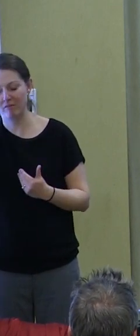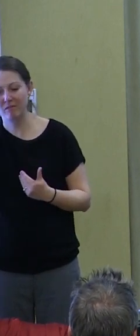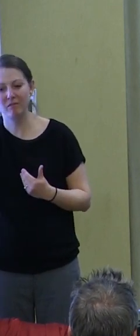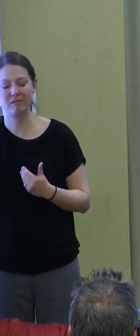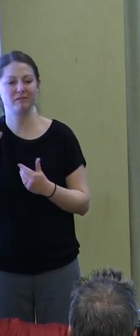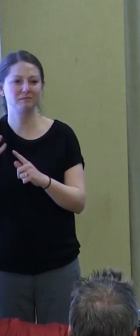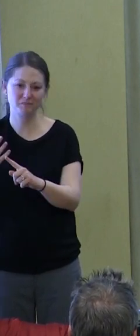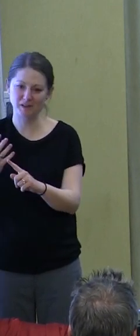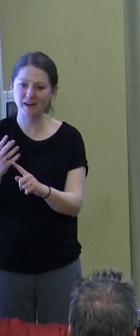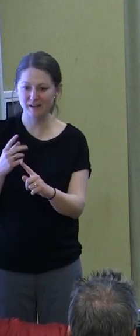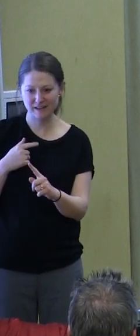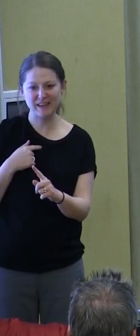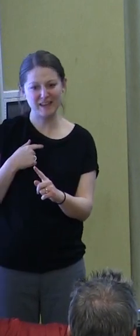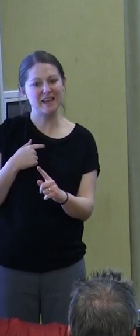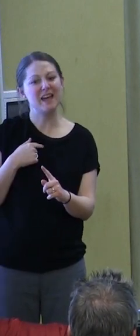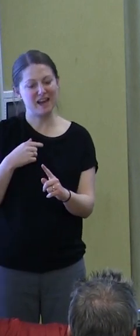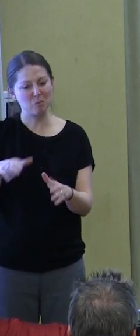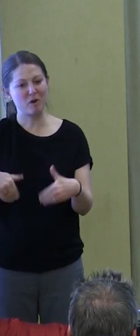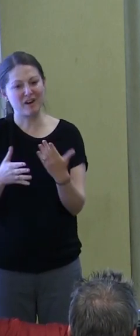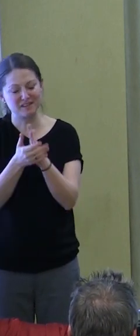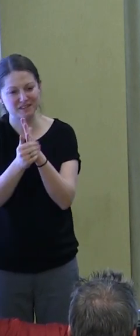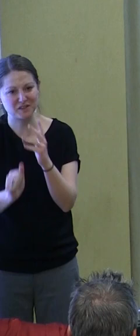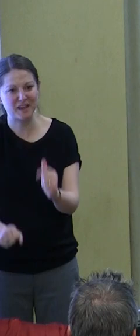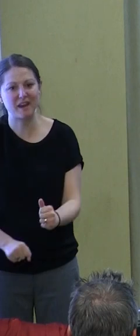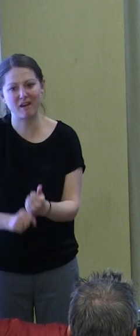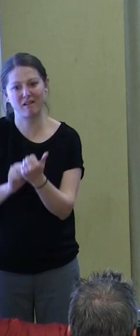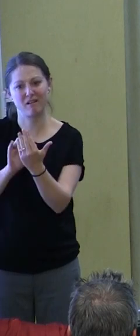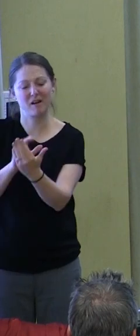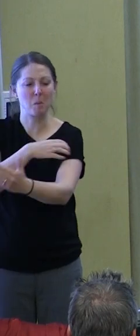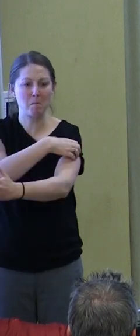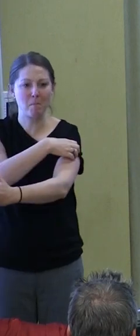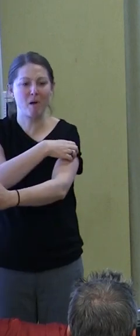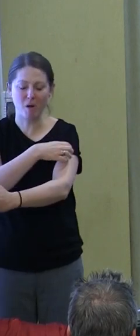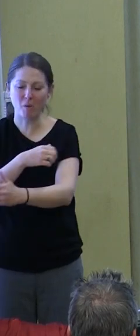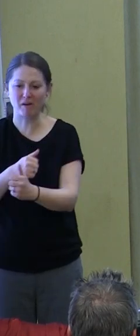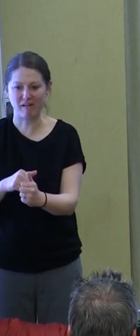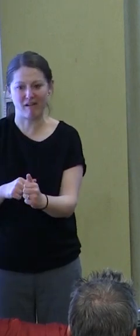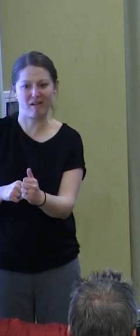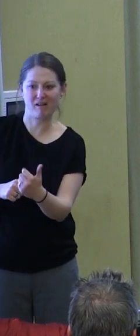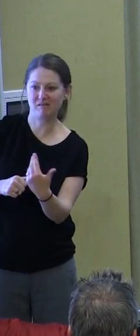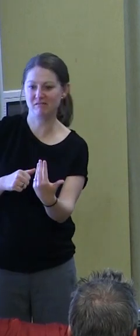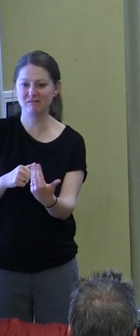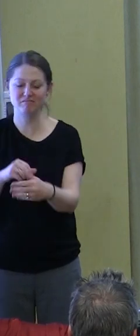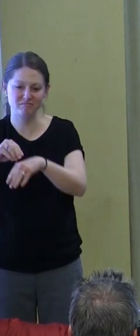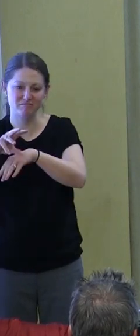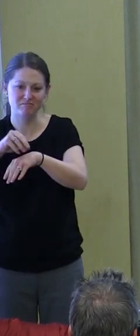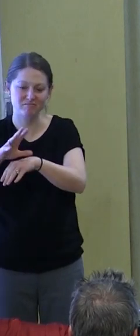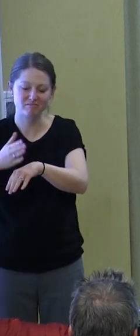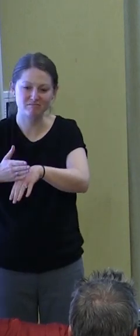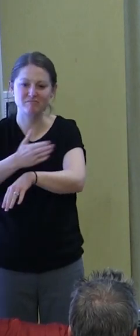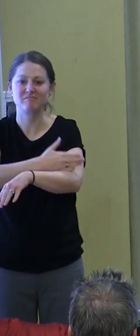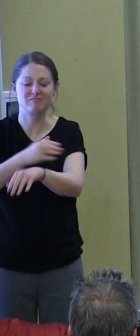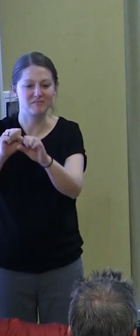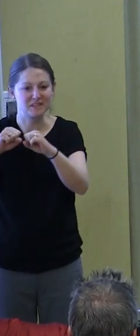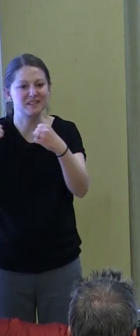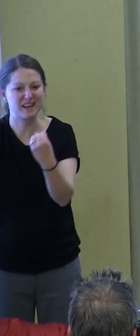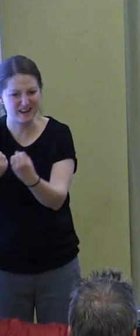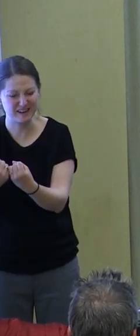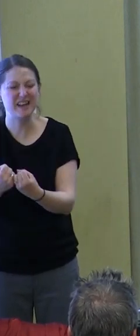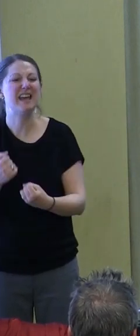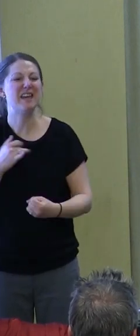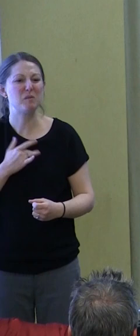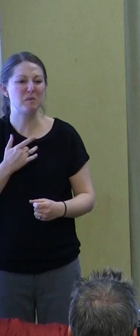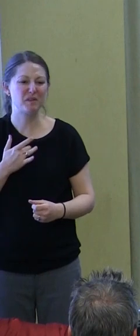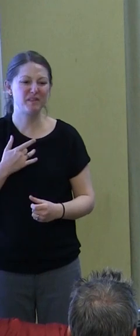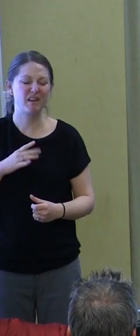tools to leverage power so that we can change society to meet our needs. And, of course, that then fights against those feelings